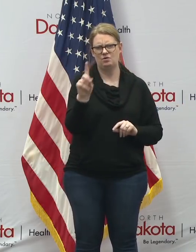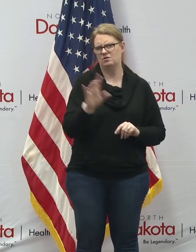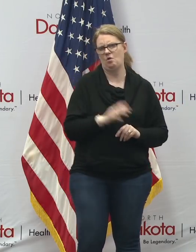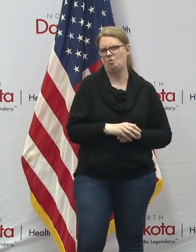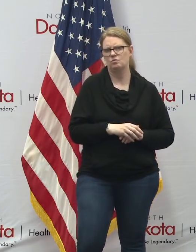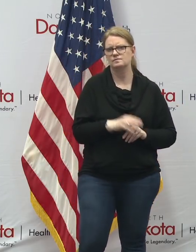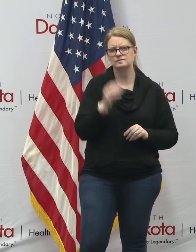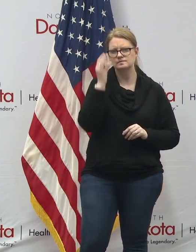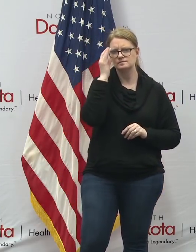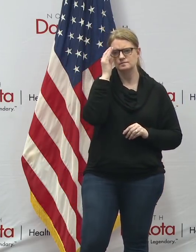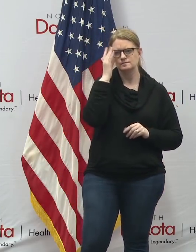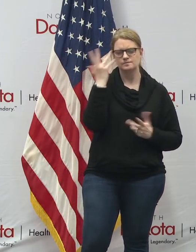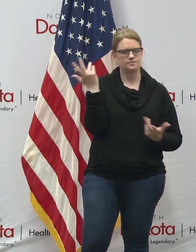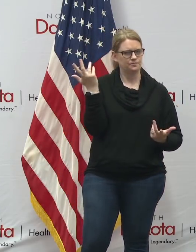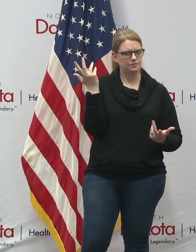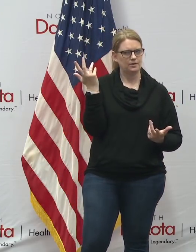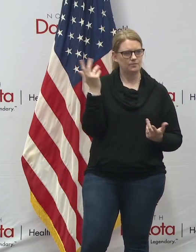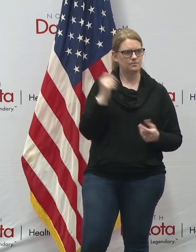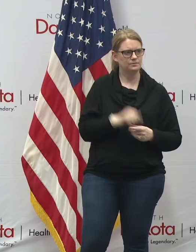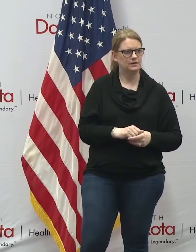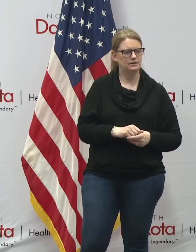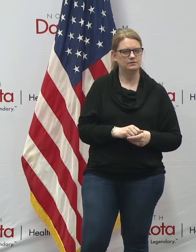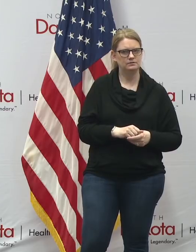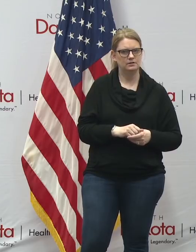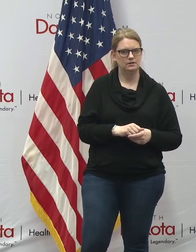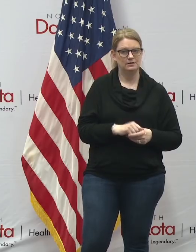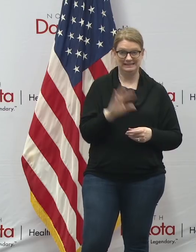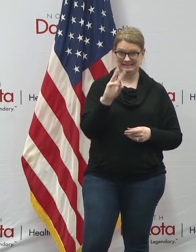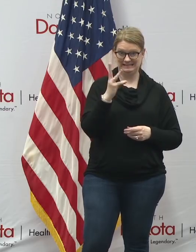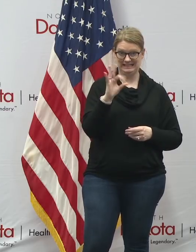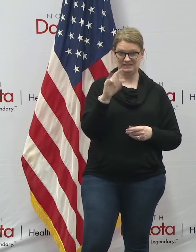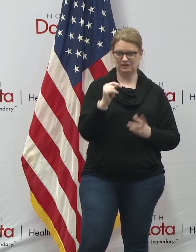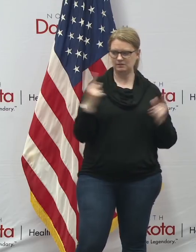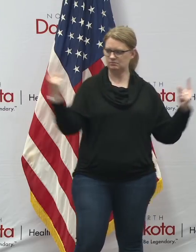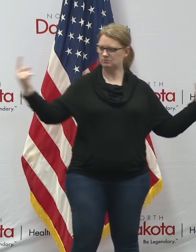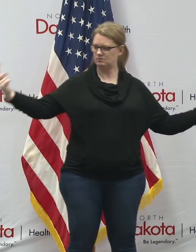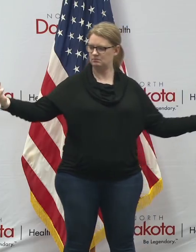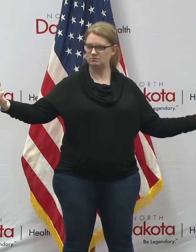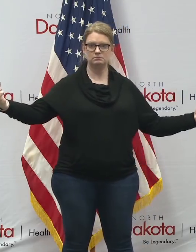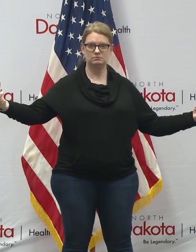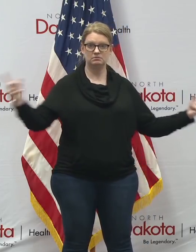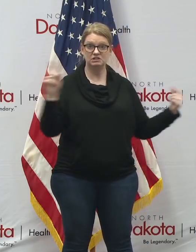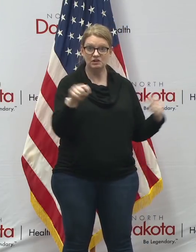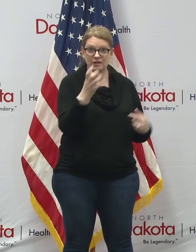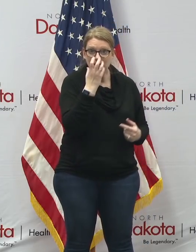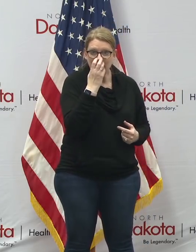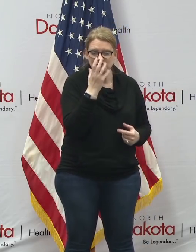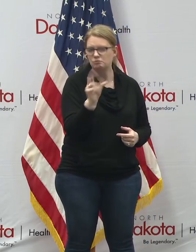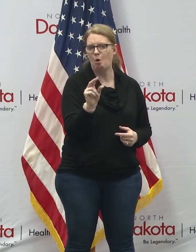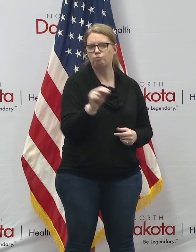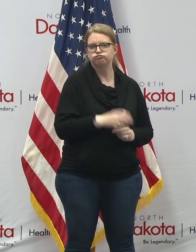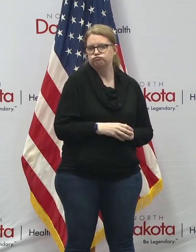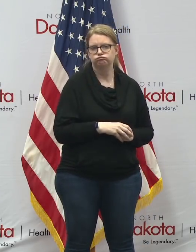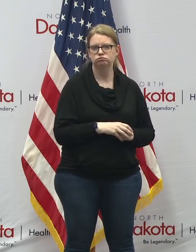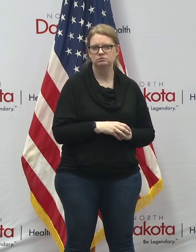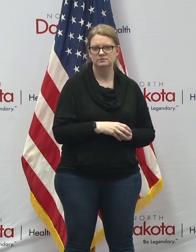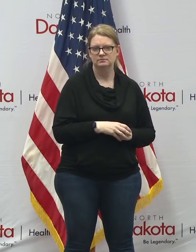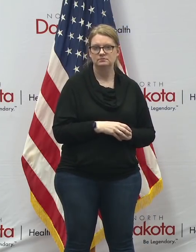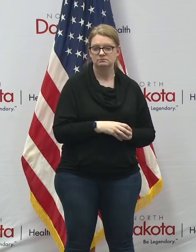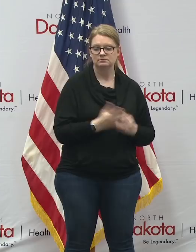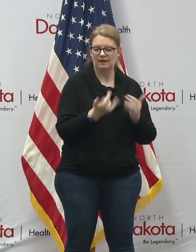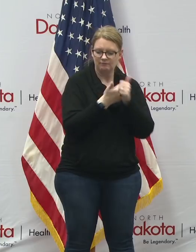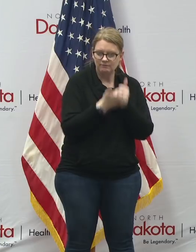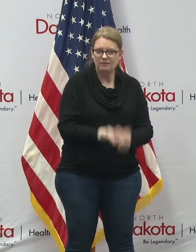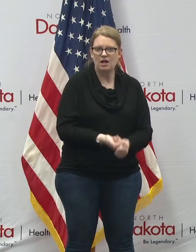but again we're if you stay six feet away from everybody else you don't need a mask so that's uh if you don't if you if